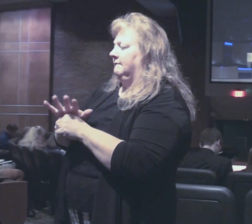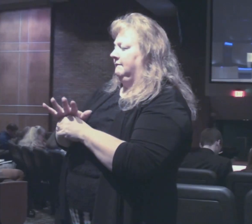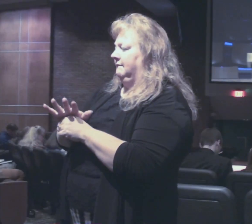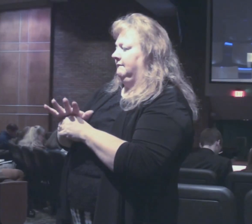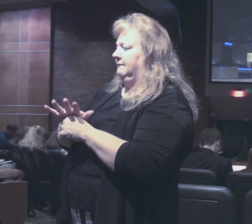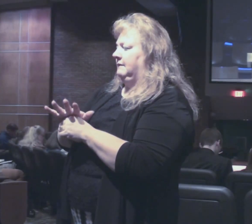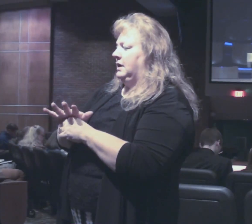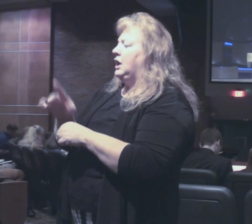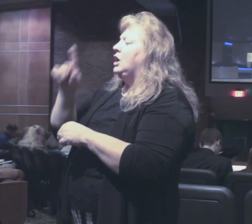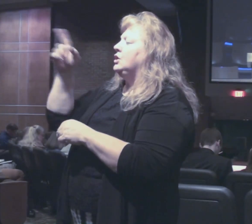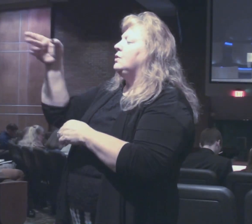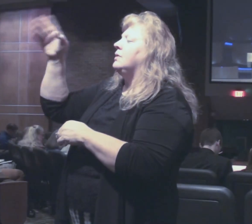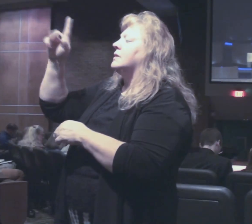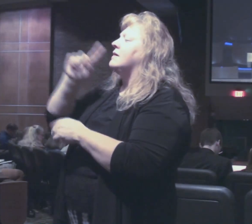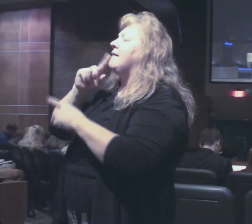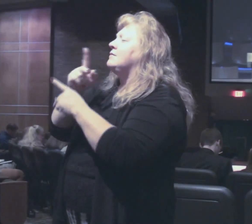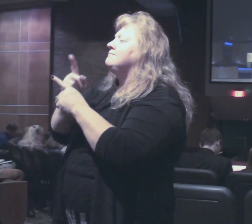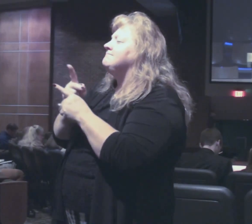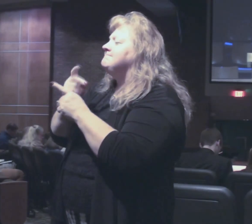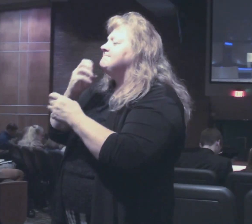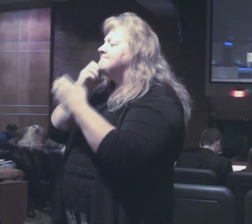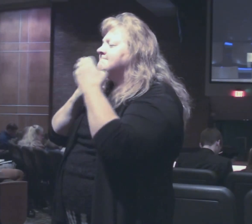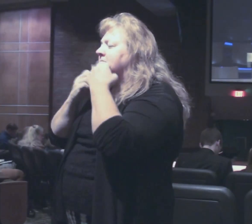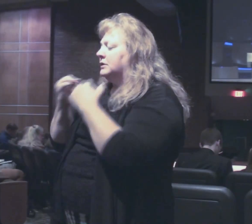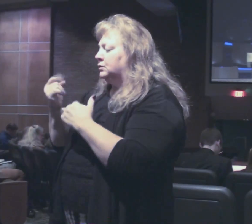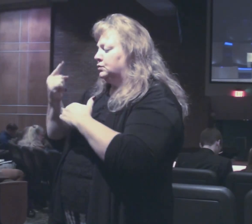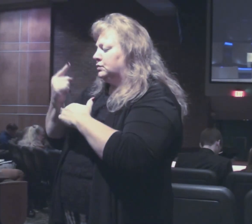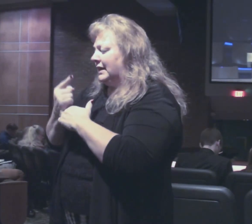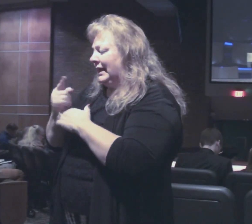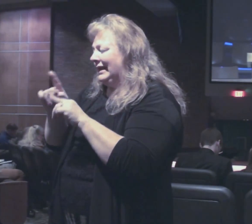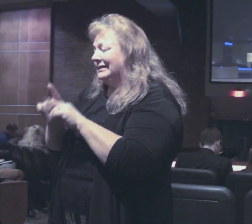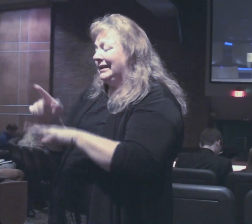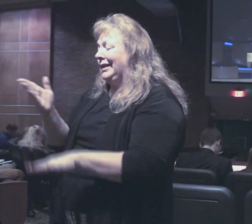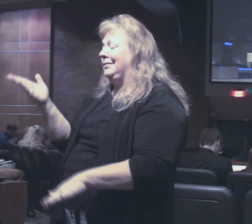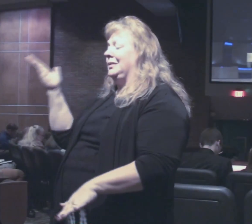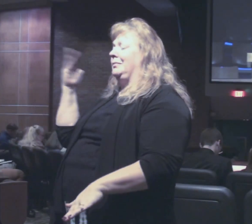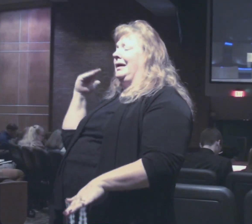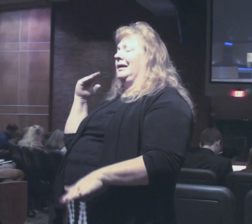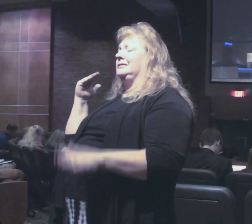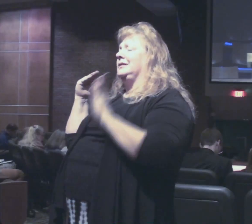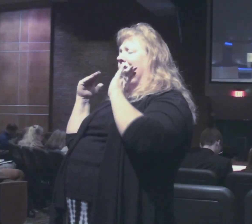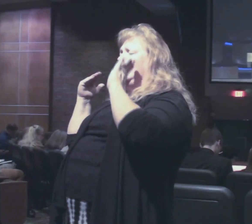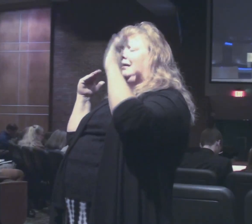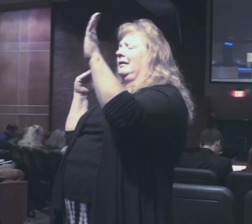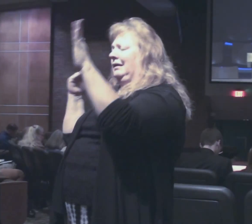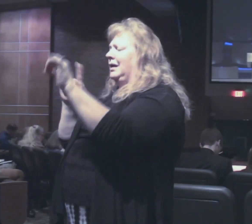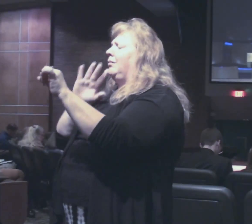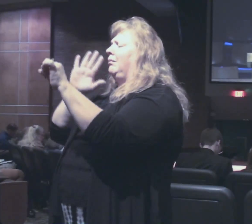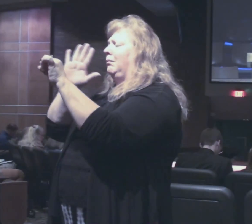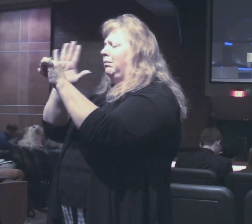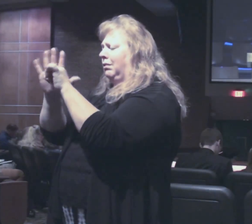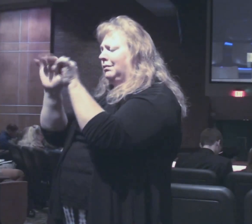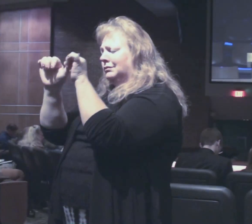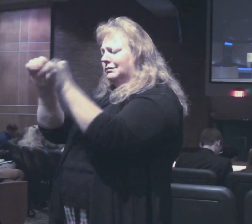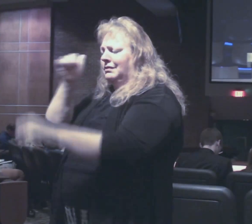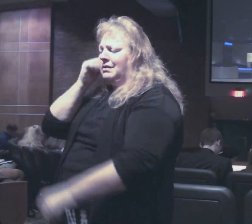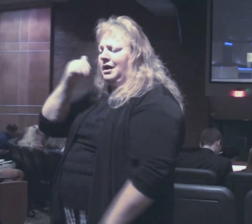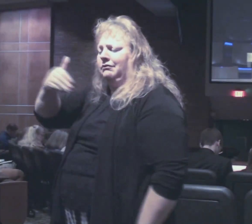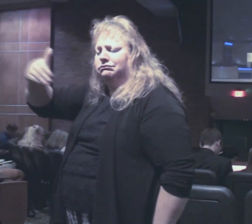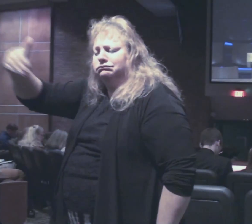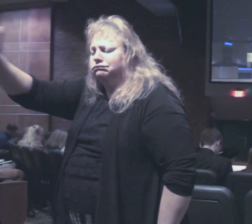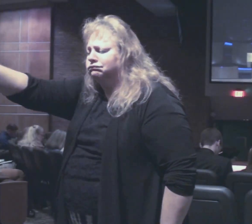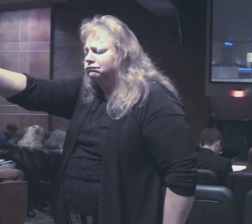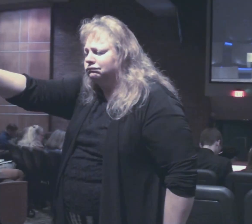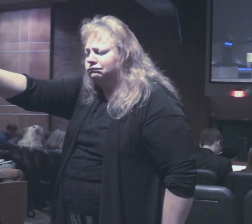you are the God who cares for us today as you did yesterday and you promise you will do every day in the